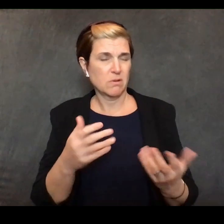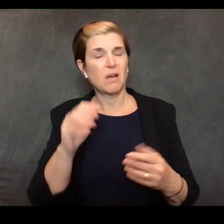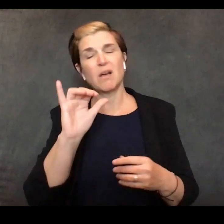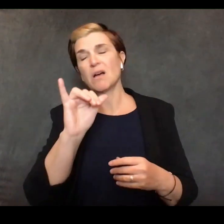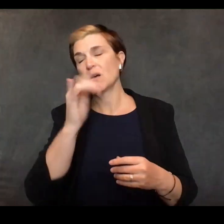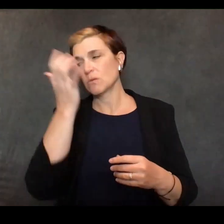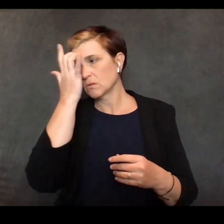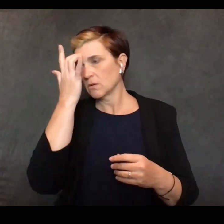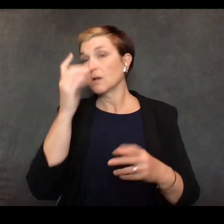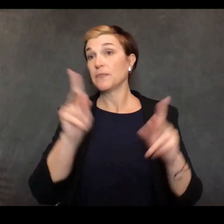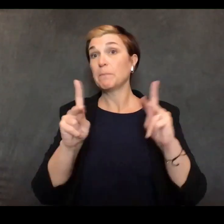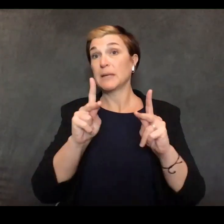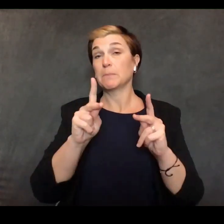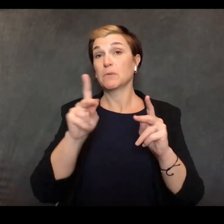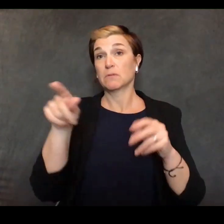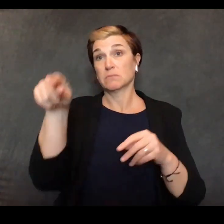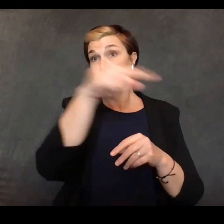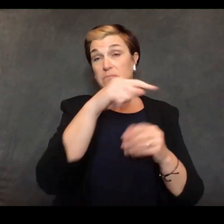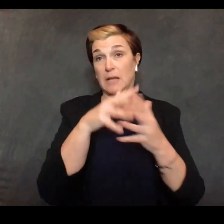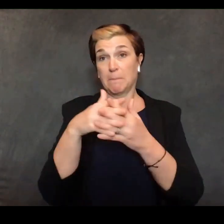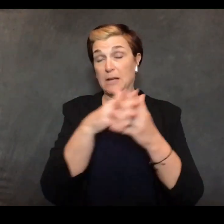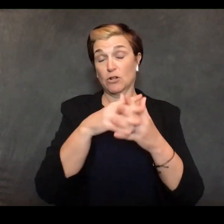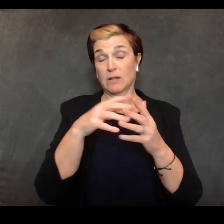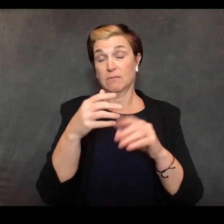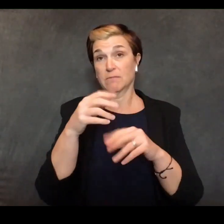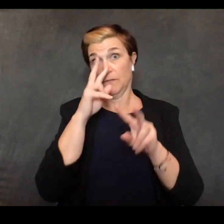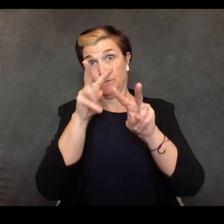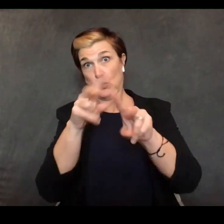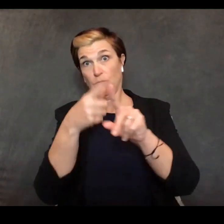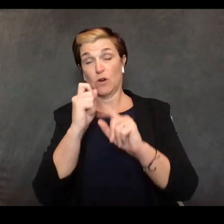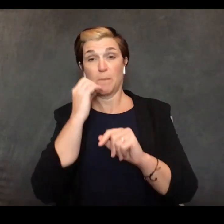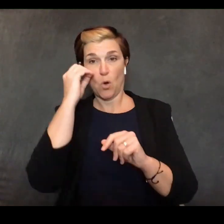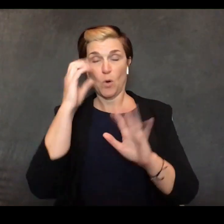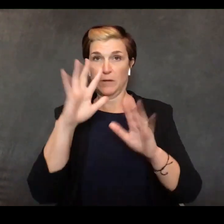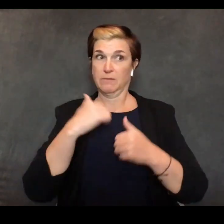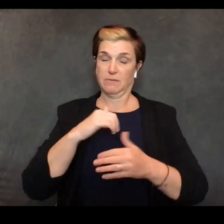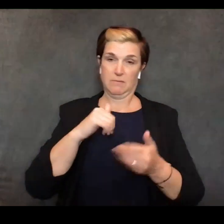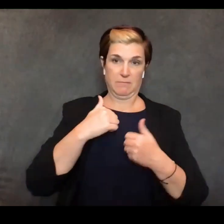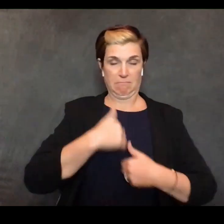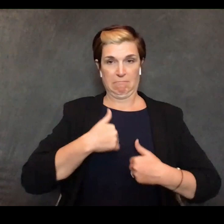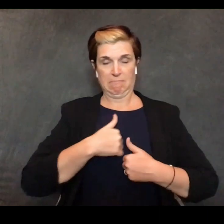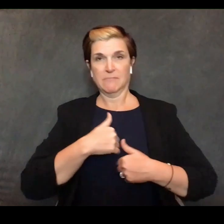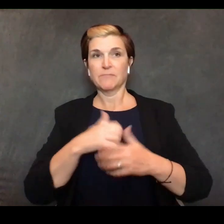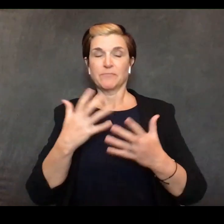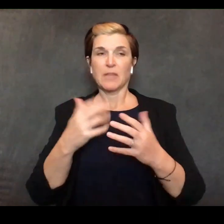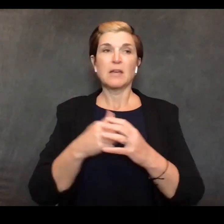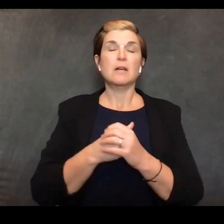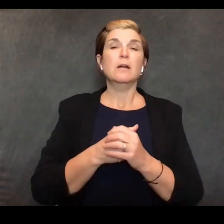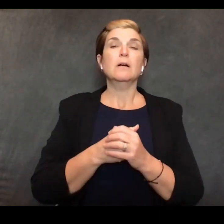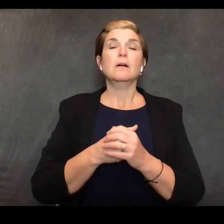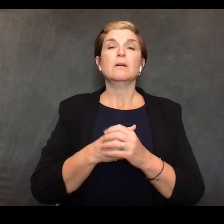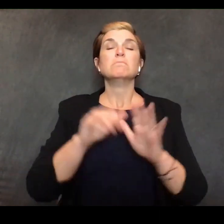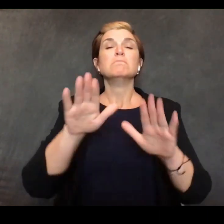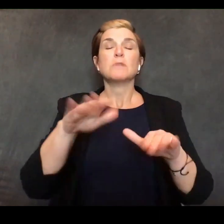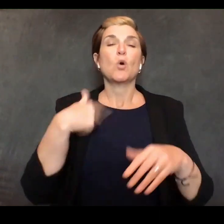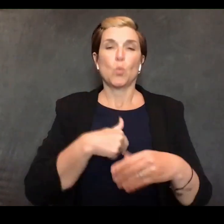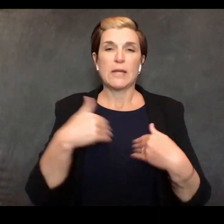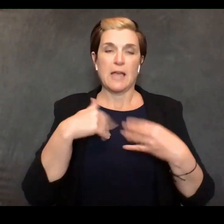people come to think of it especially your people uh... we have four or five ways we can do it four ways in particular